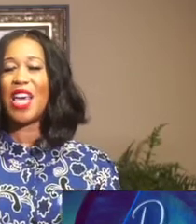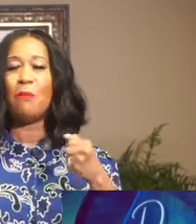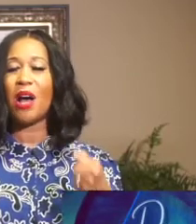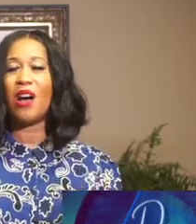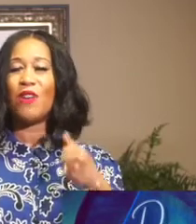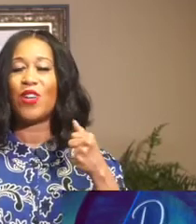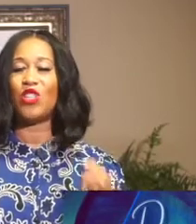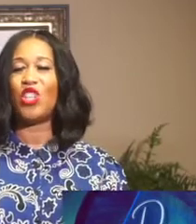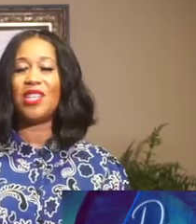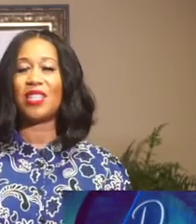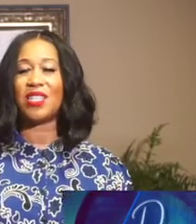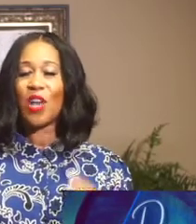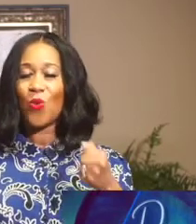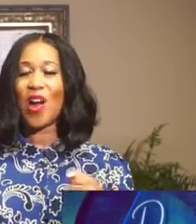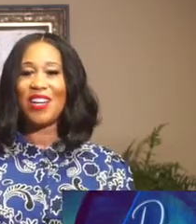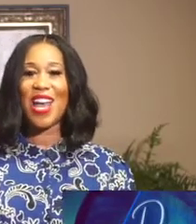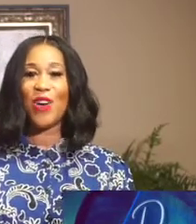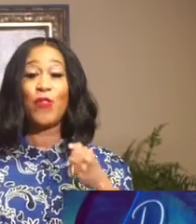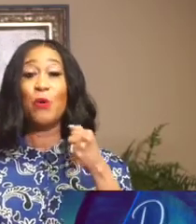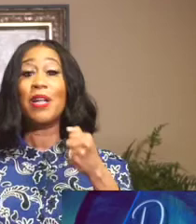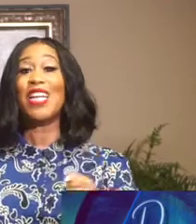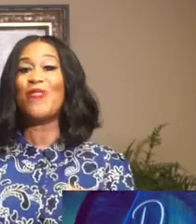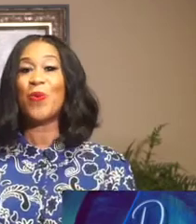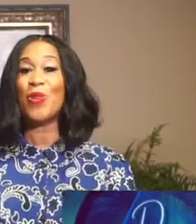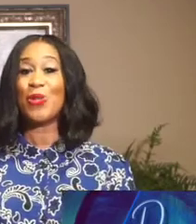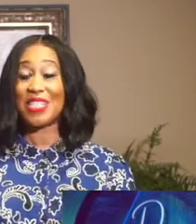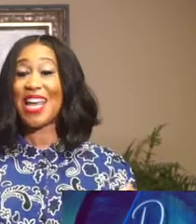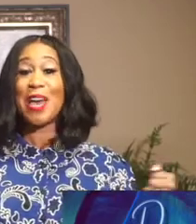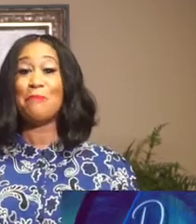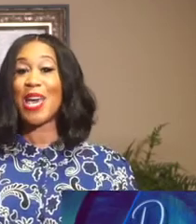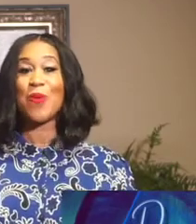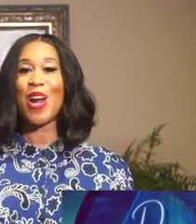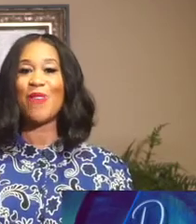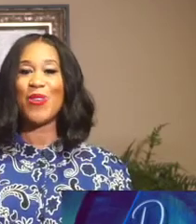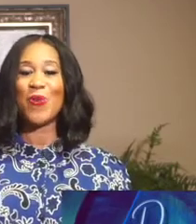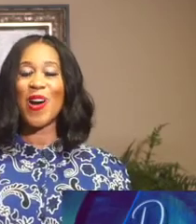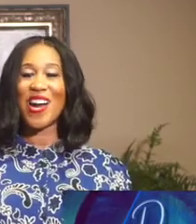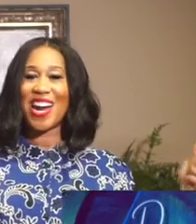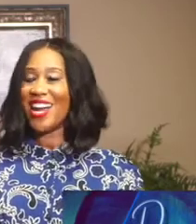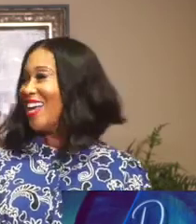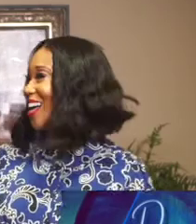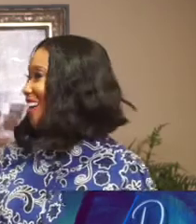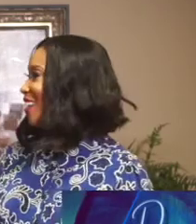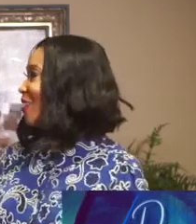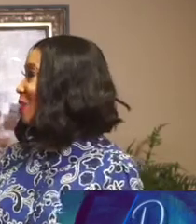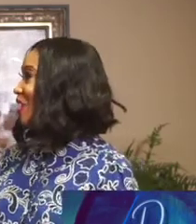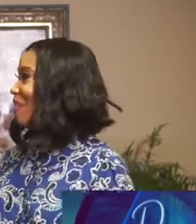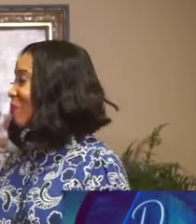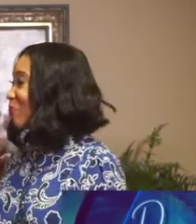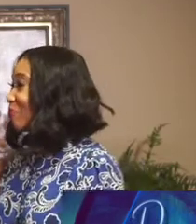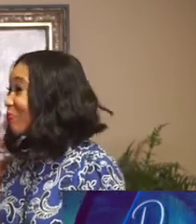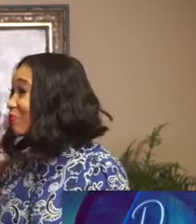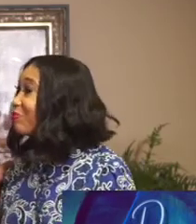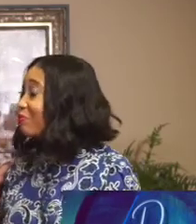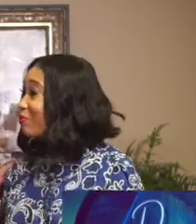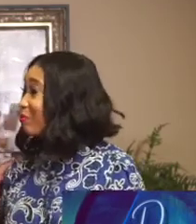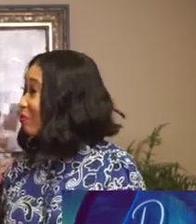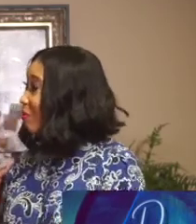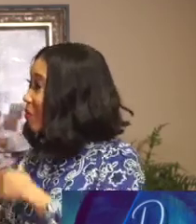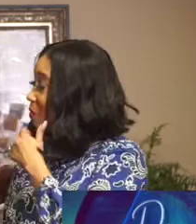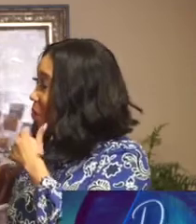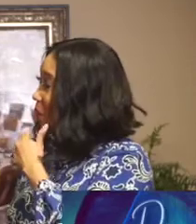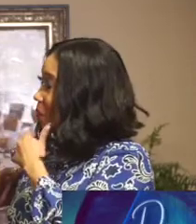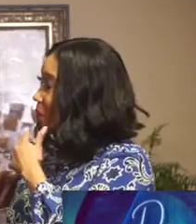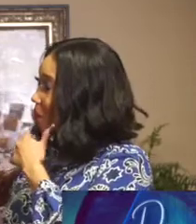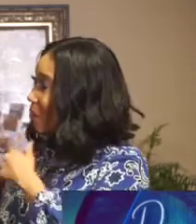in the name of Jesus right now. If you believe it, will you say amen wherever you are? Amen. Hallelujah. You know, you were praying so